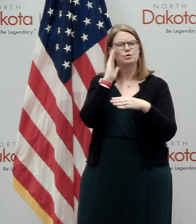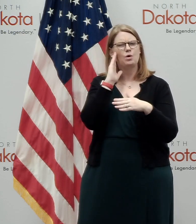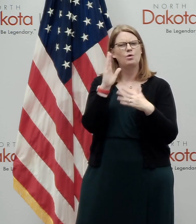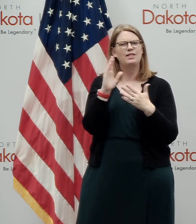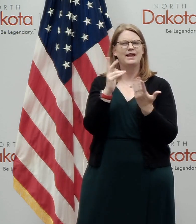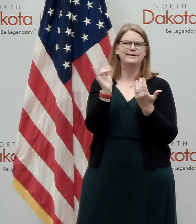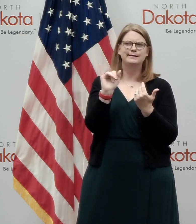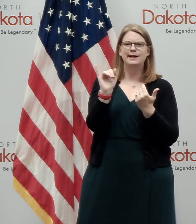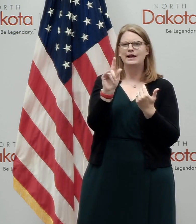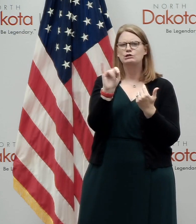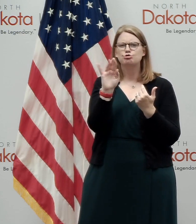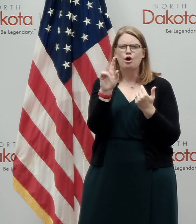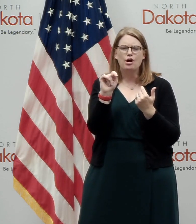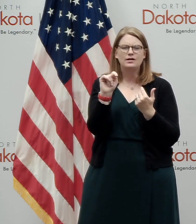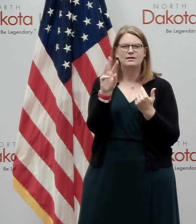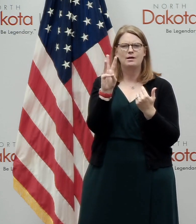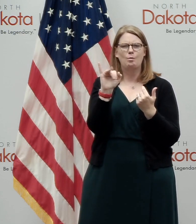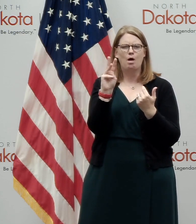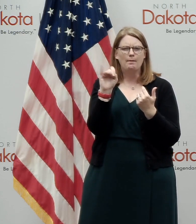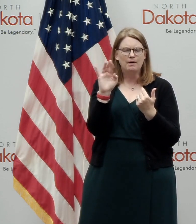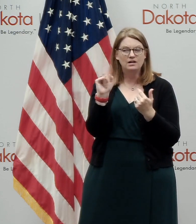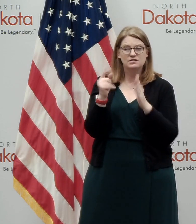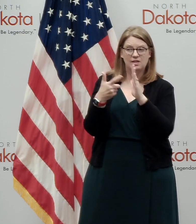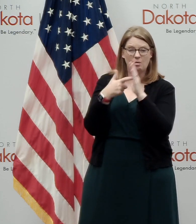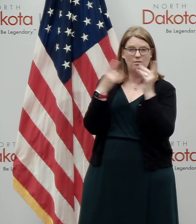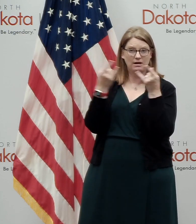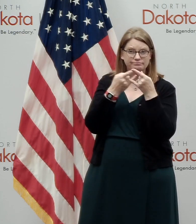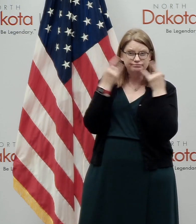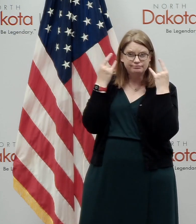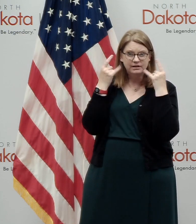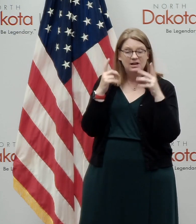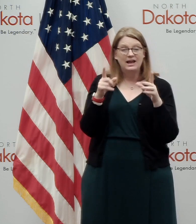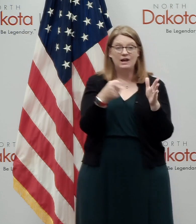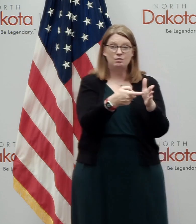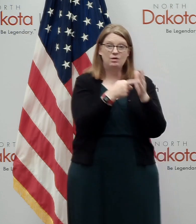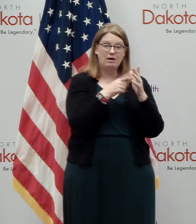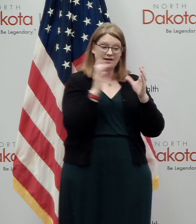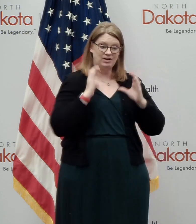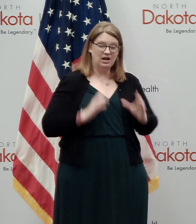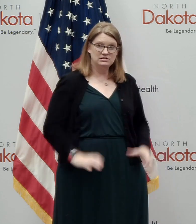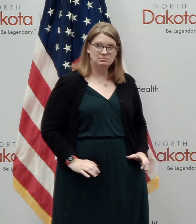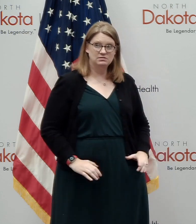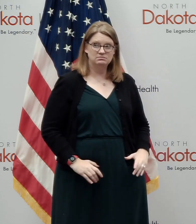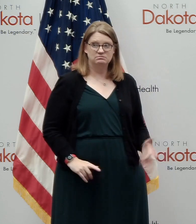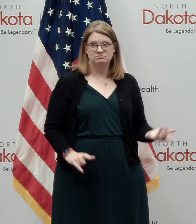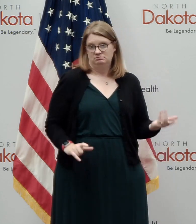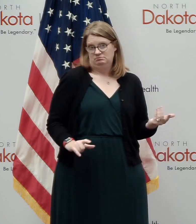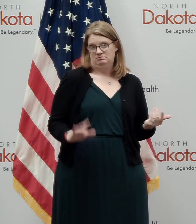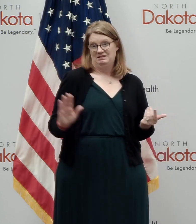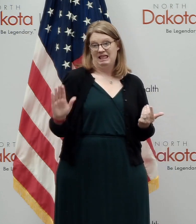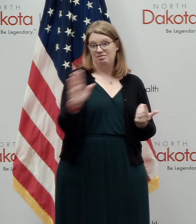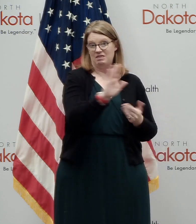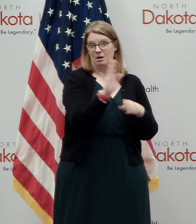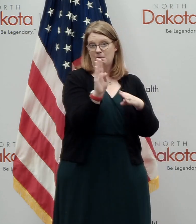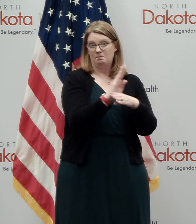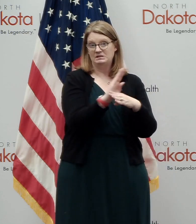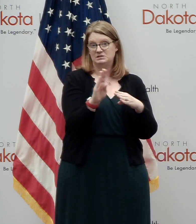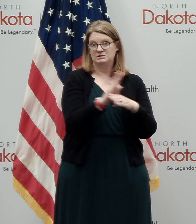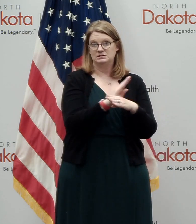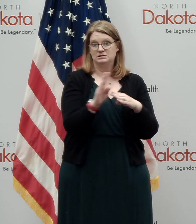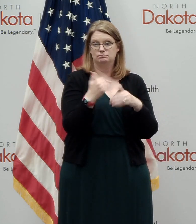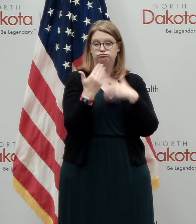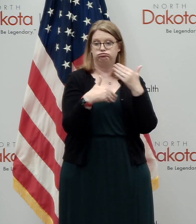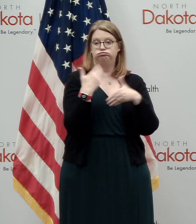box retailers require this of their team members and they require it of customers. Uh, it seems like their business is doing, many of them are doing